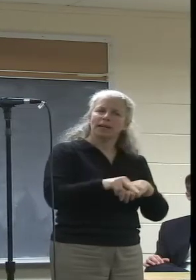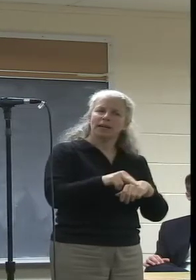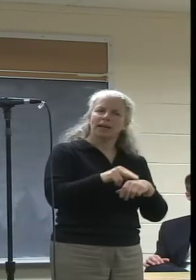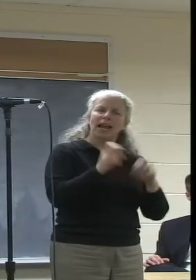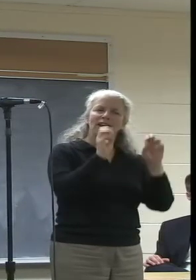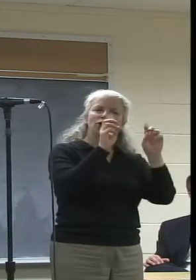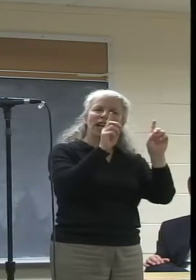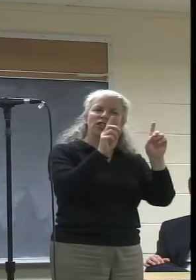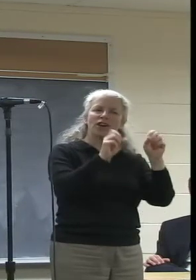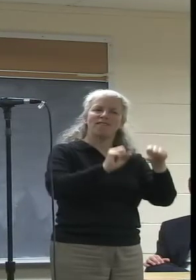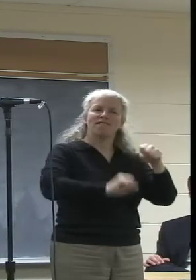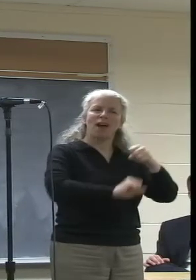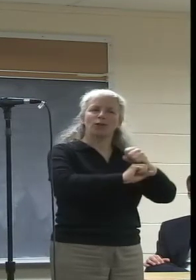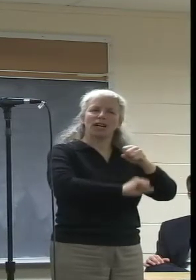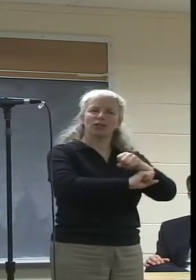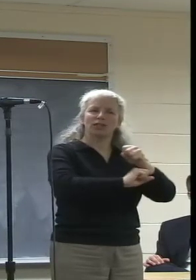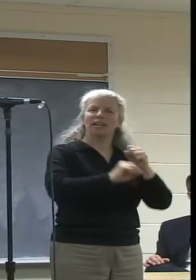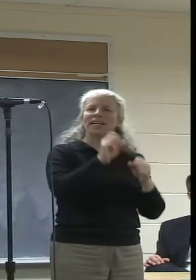Bee.